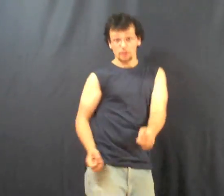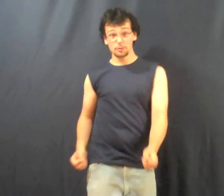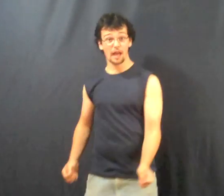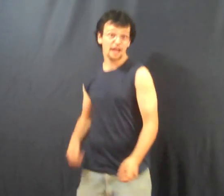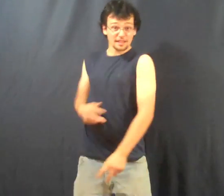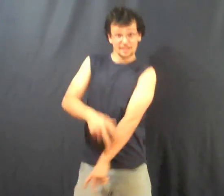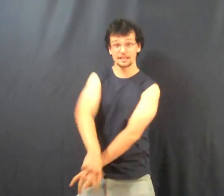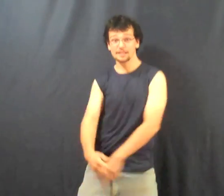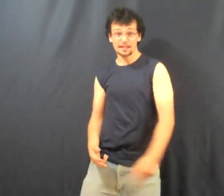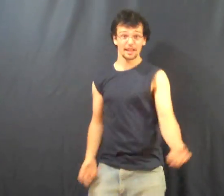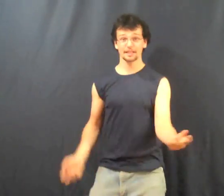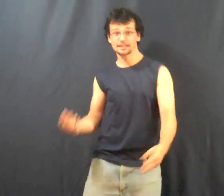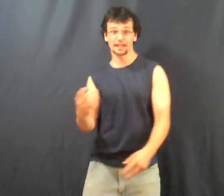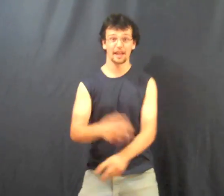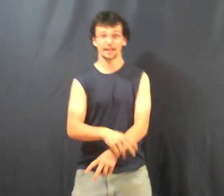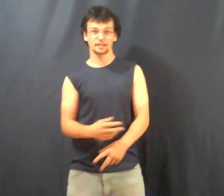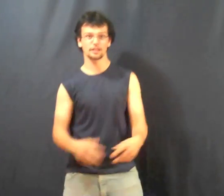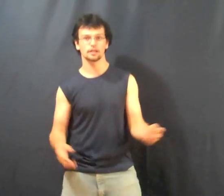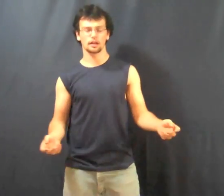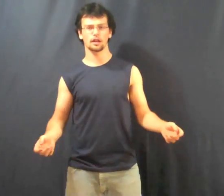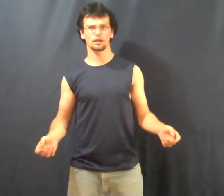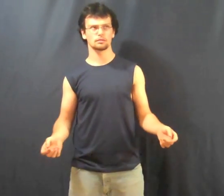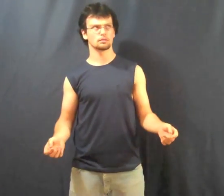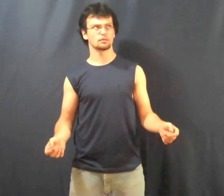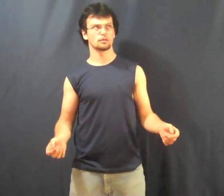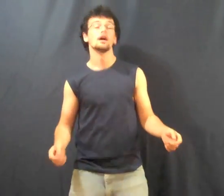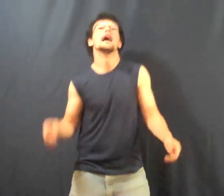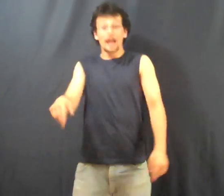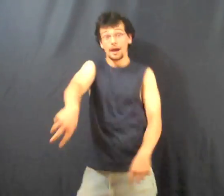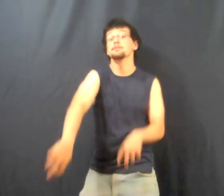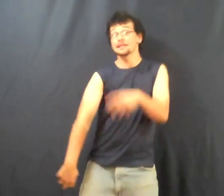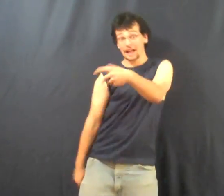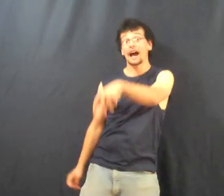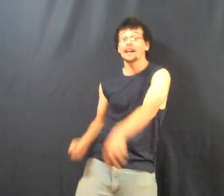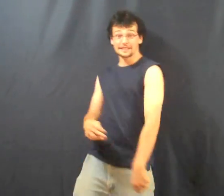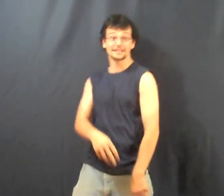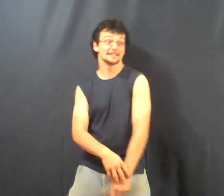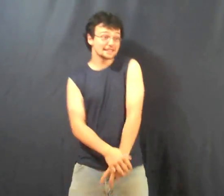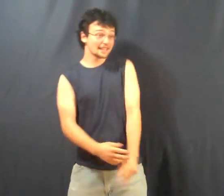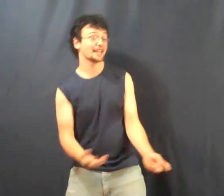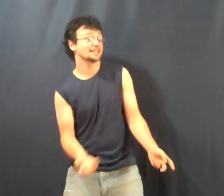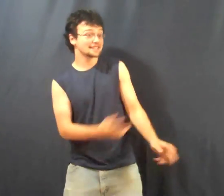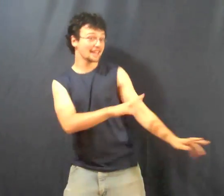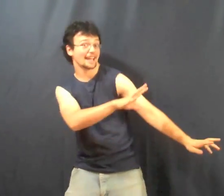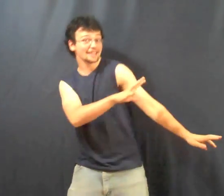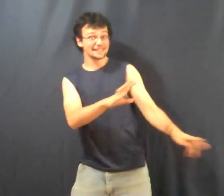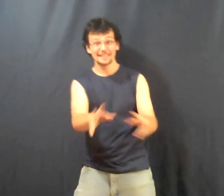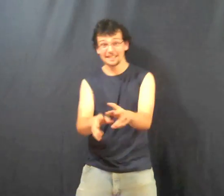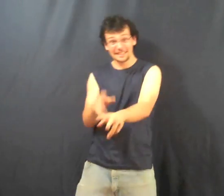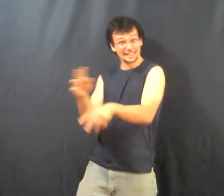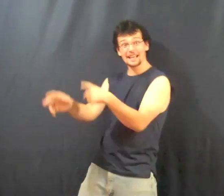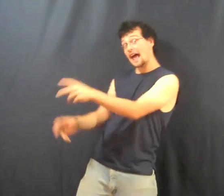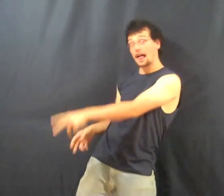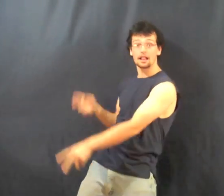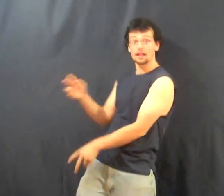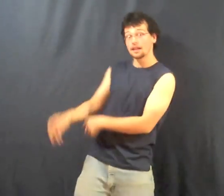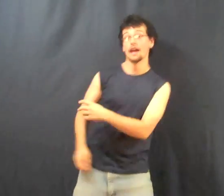M to the I to the C to the H to the A to the L M to the I to the C to the H to the A to the E L